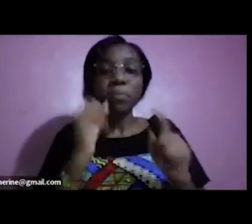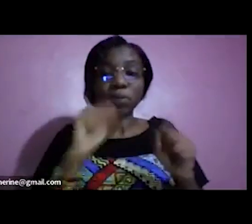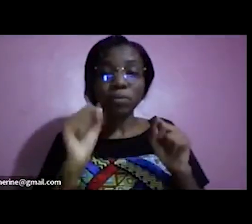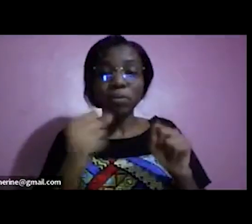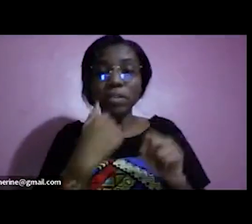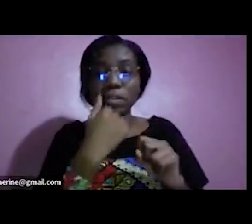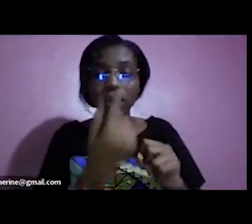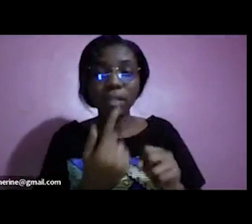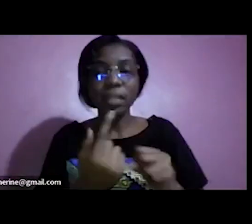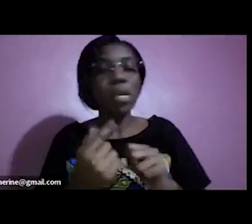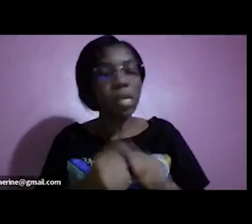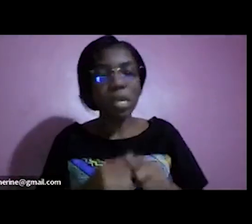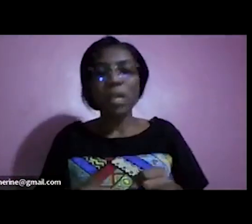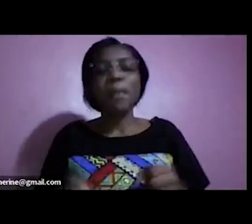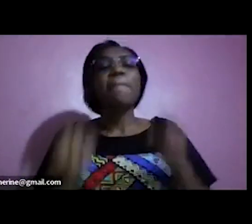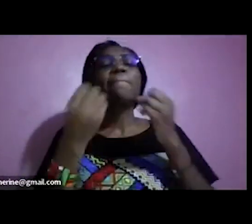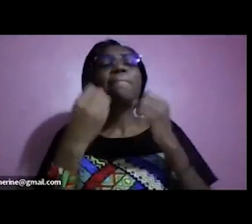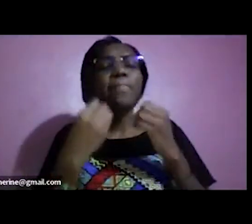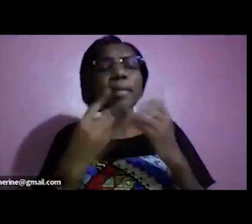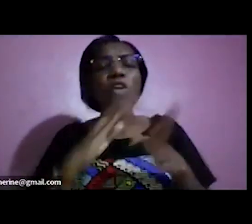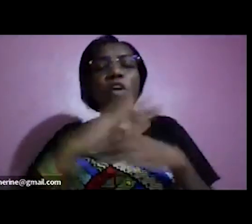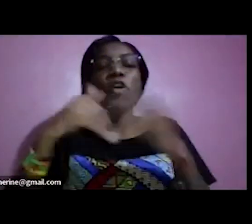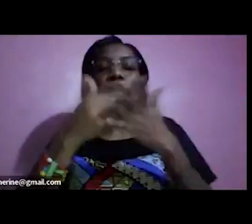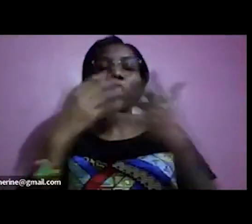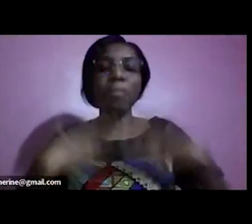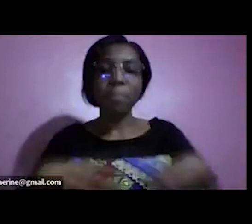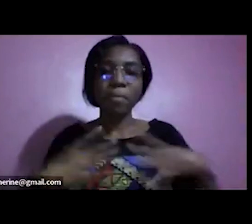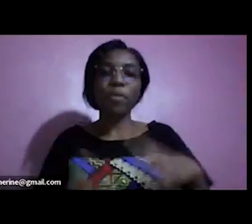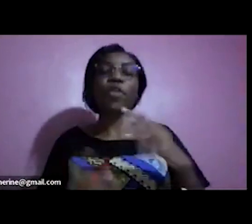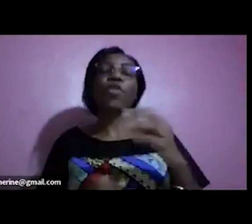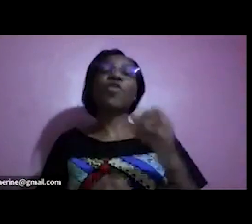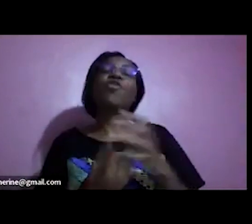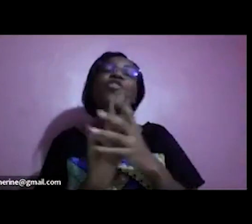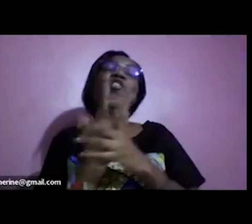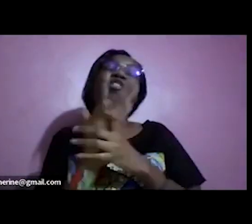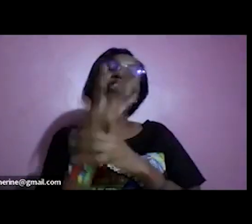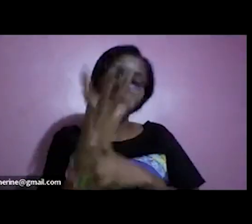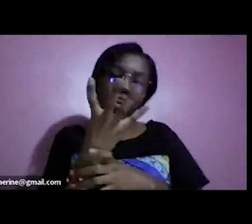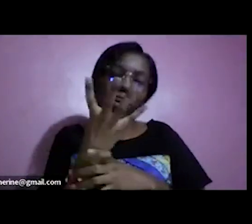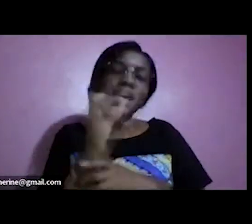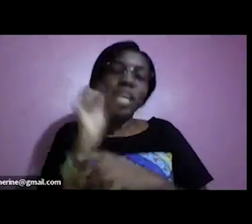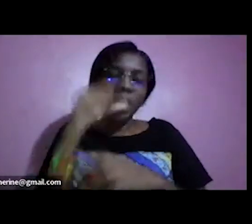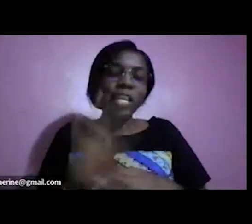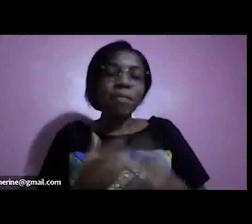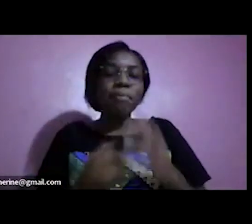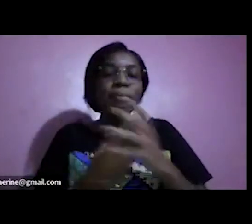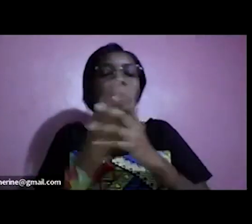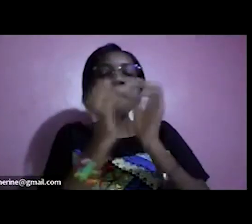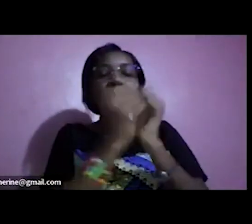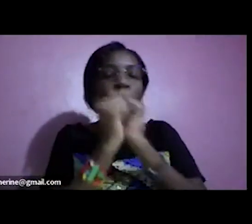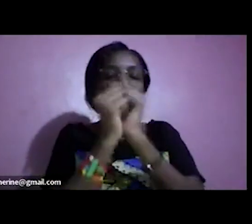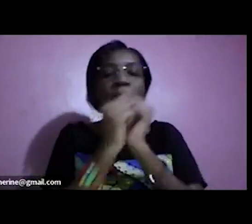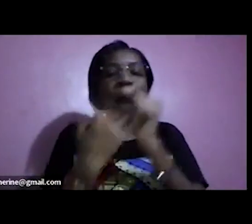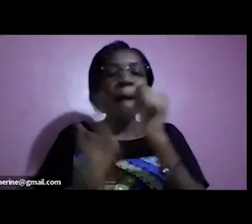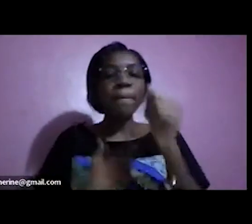problem in that home all those persons that have grown up and it's been a delight growing up with them bring them up as as as an extended